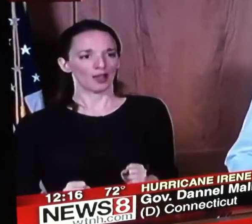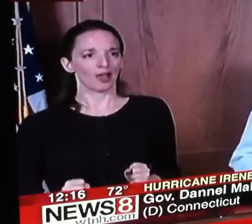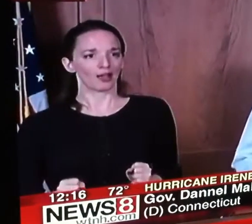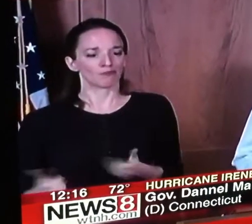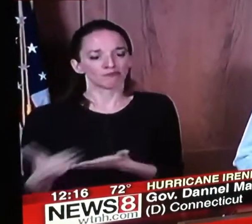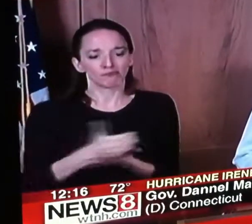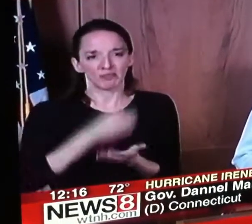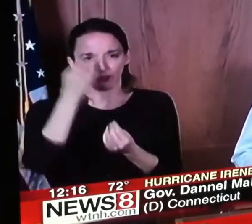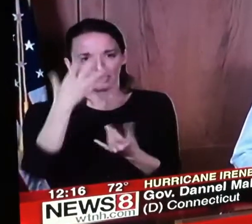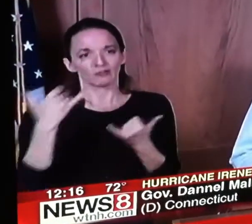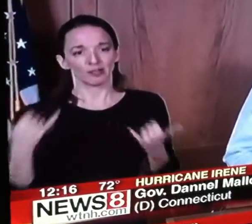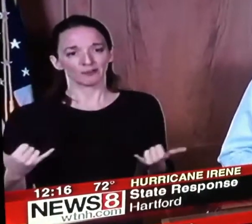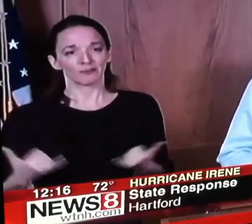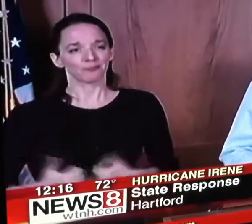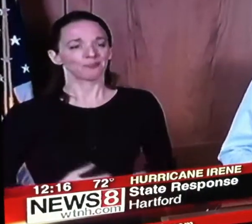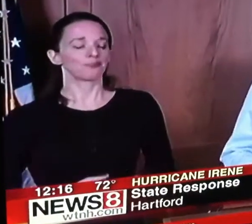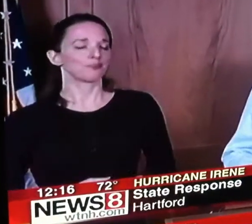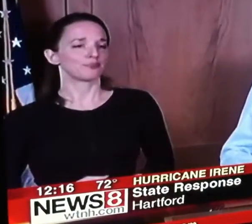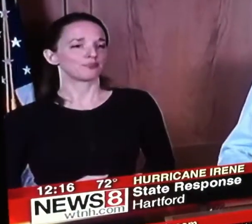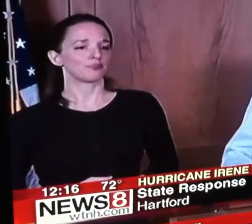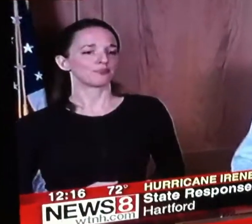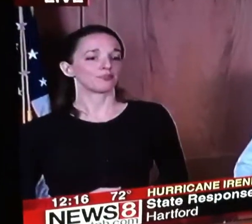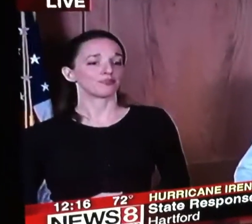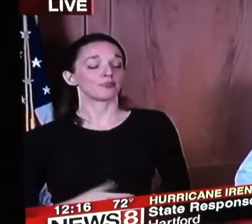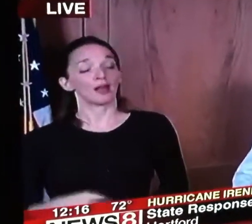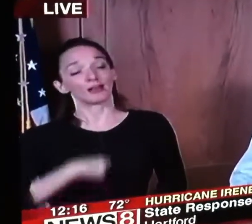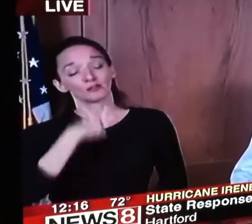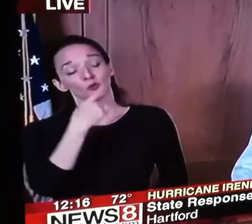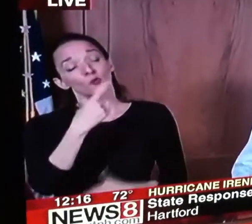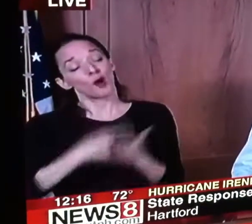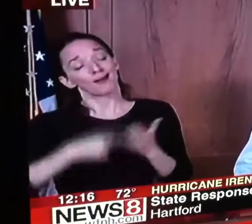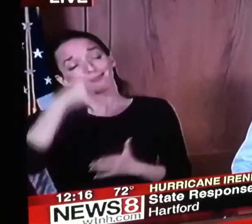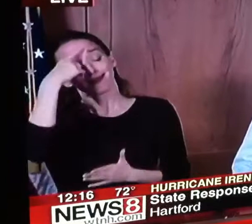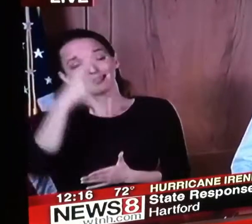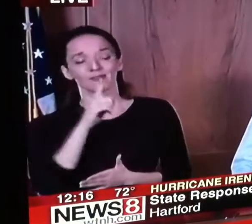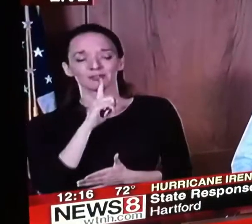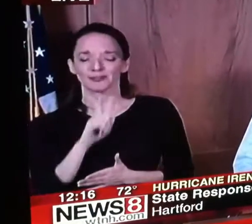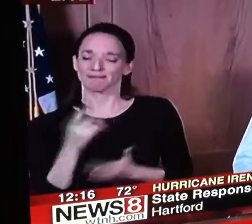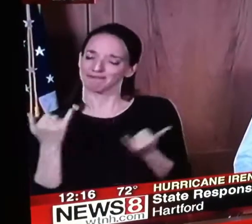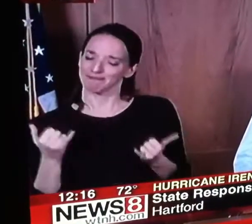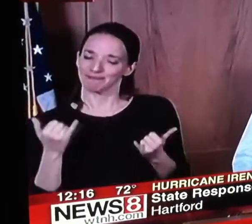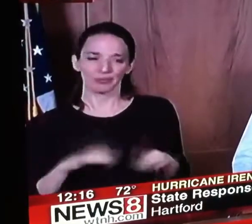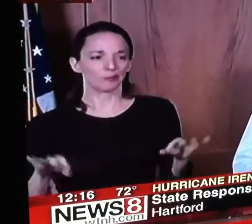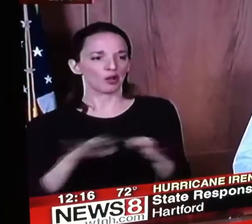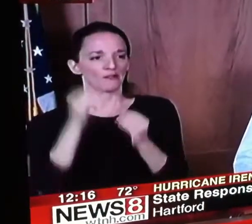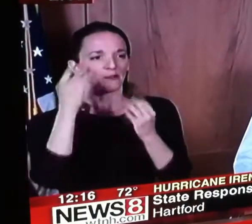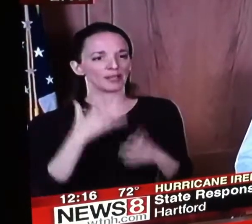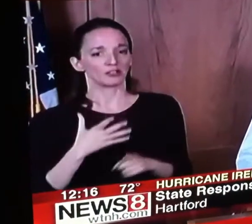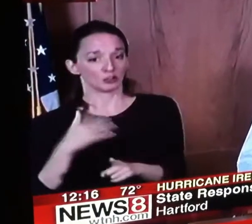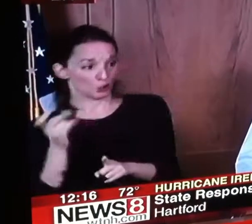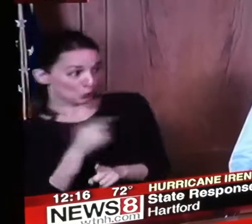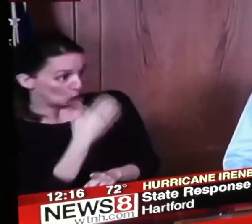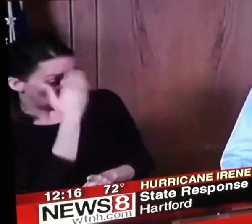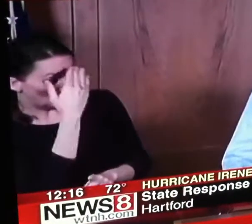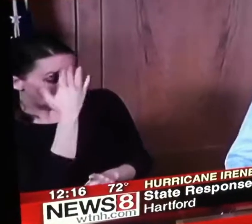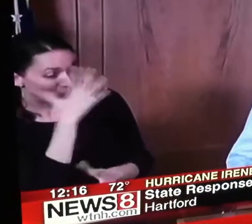what i thought was uh current and important information for you to share do you know the nature of the damage to the new caven rail line extensive is what